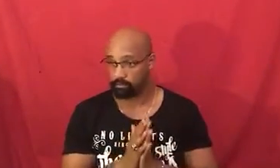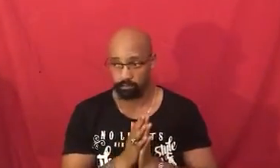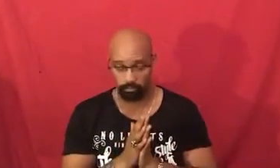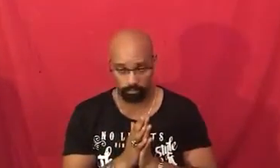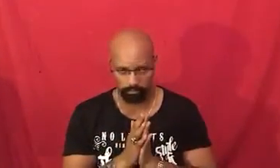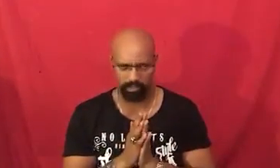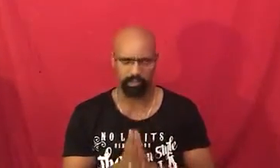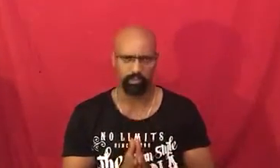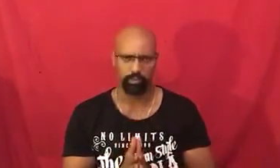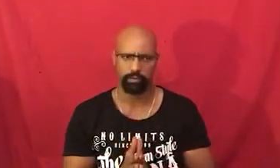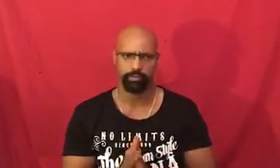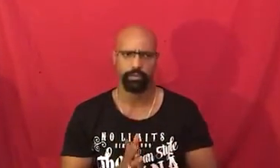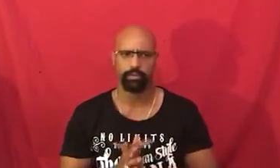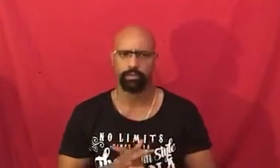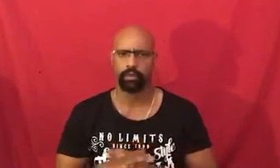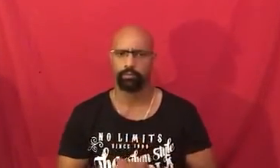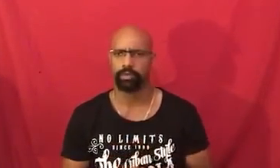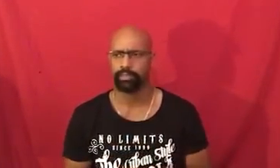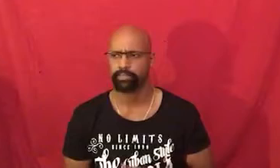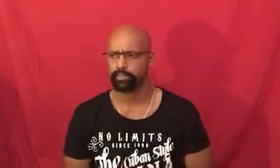not just course but a comprehensive